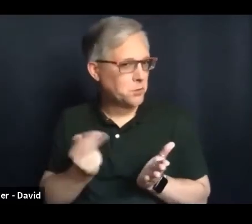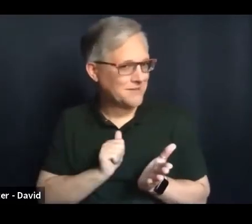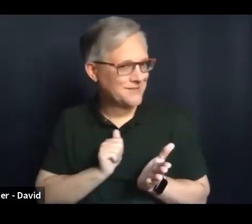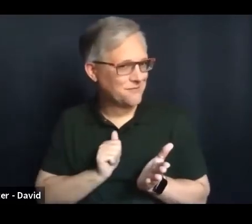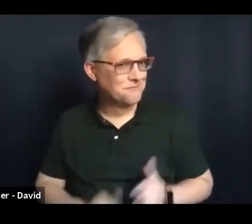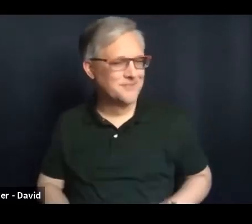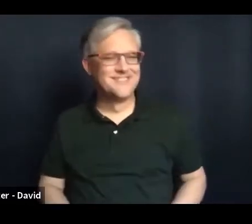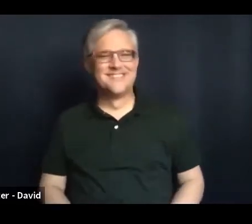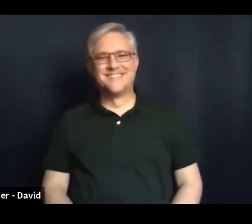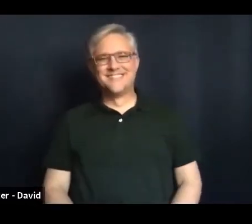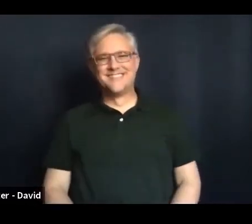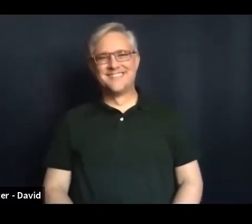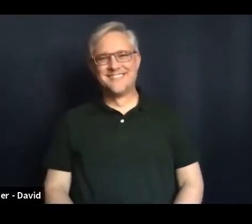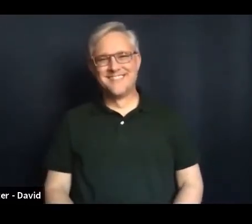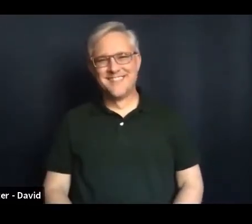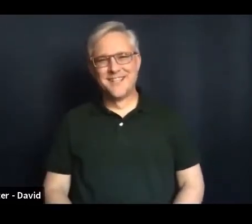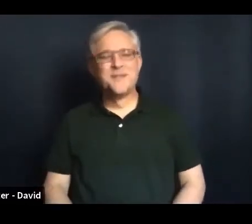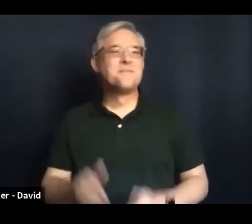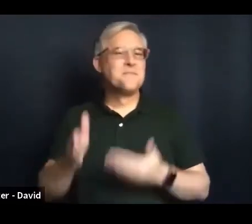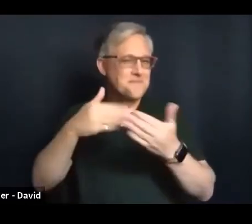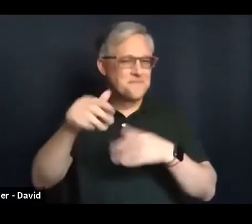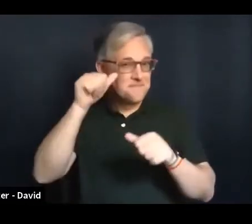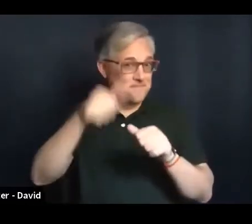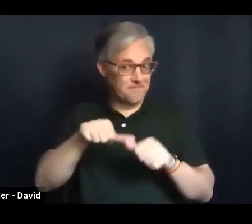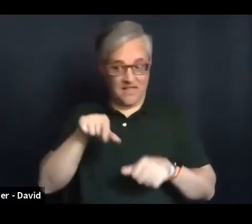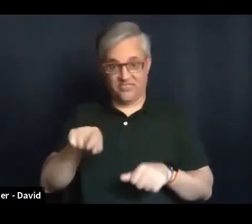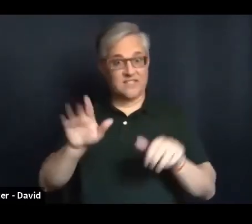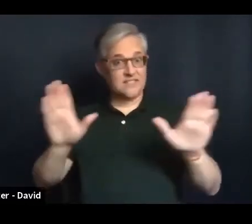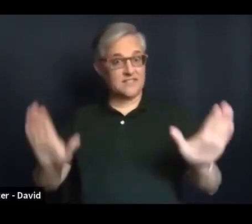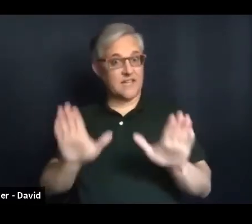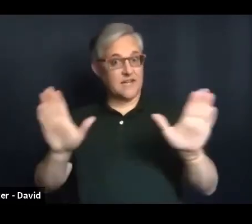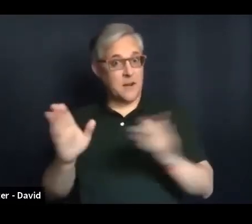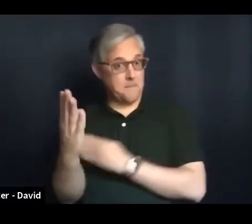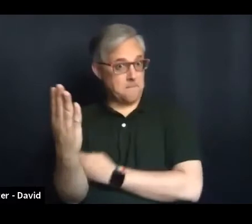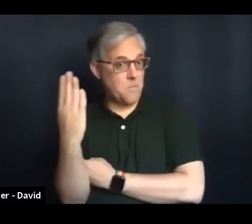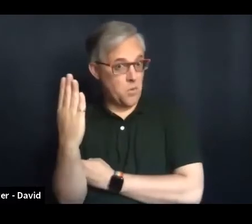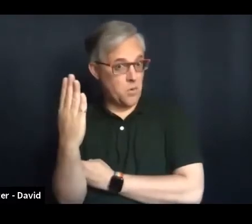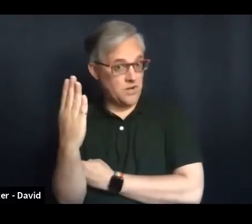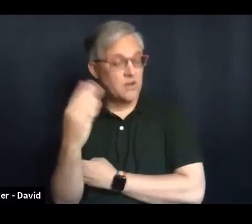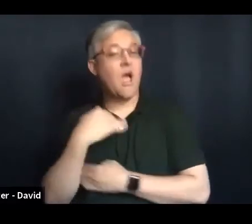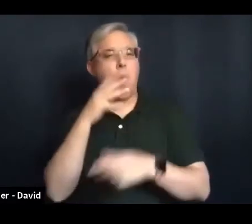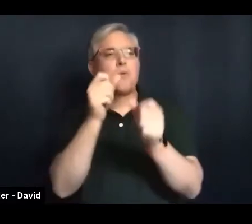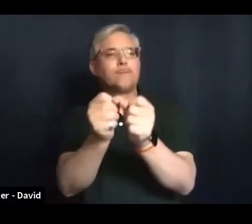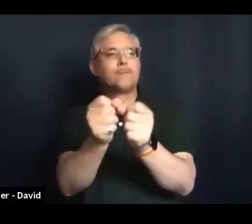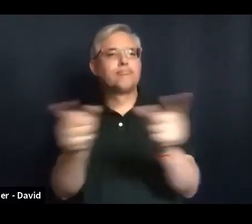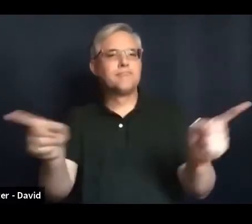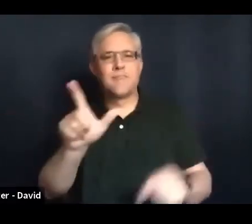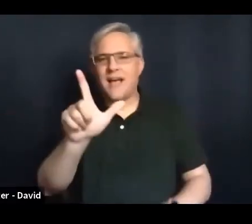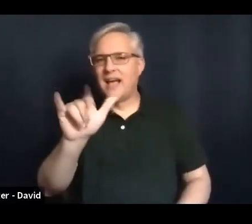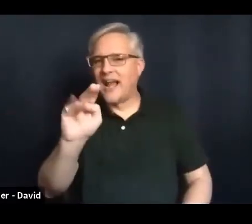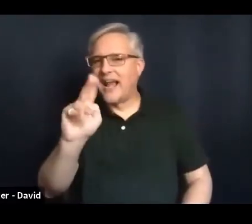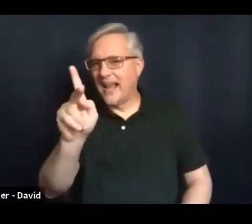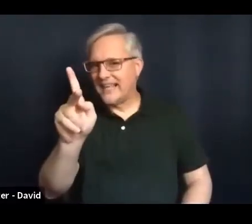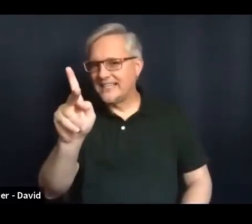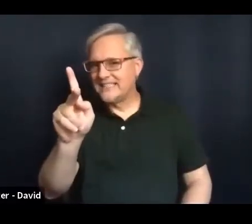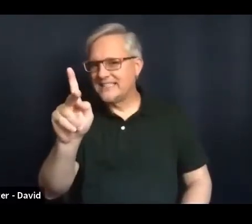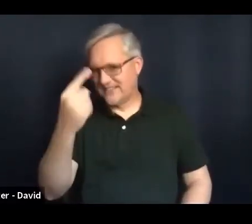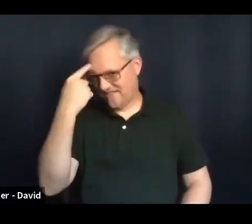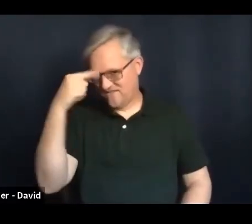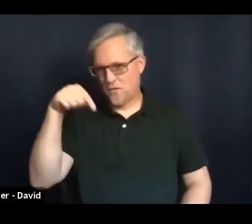So remember this coming Sunday morning, I'll include a link for the Zoom meeting with this video so you can click